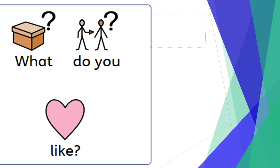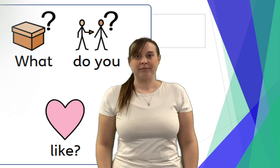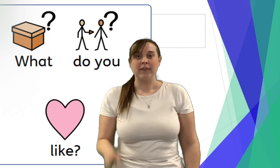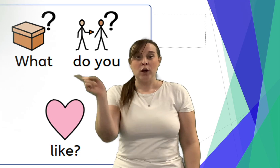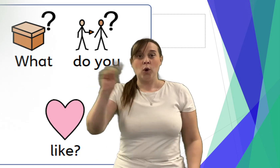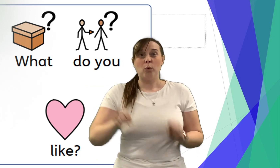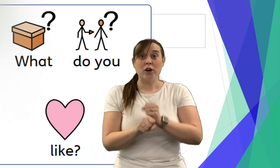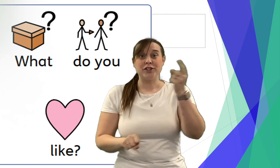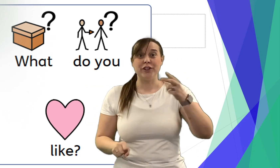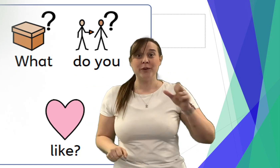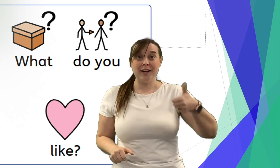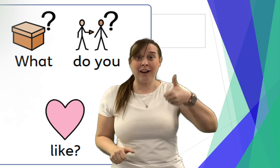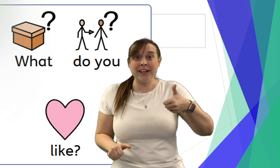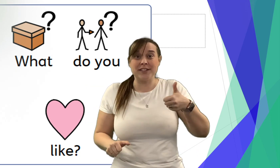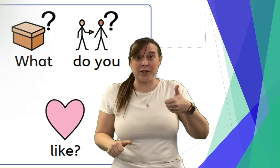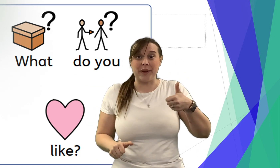What do you like doing?